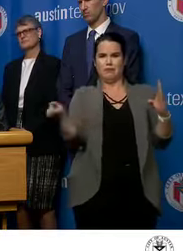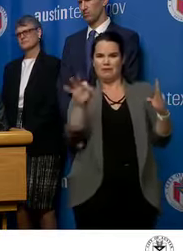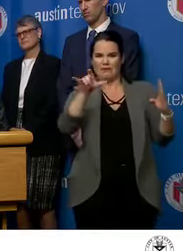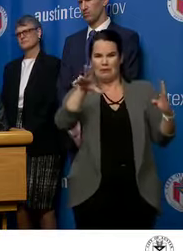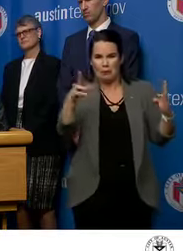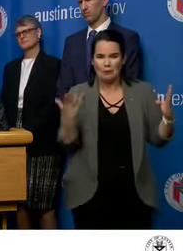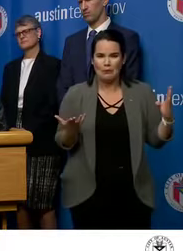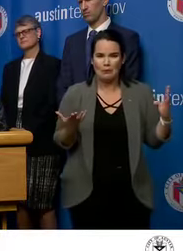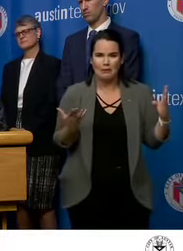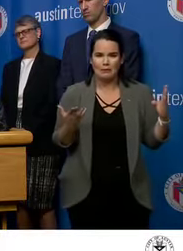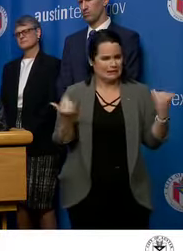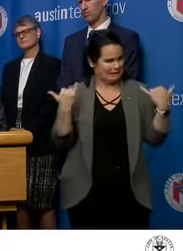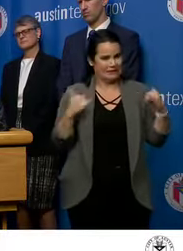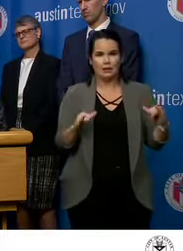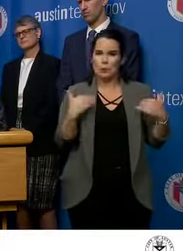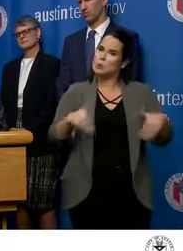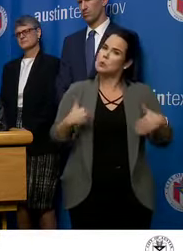season.